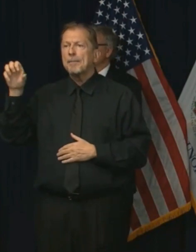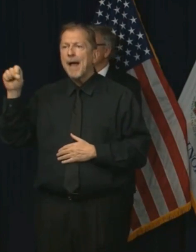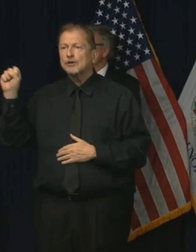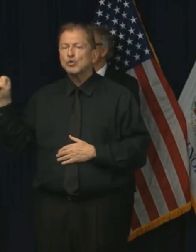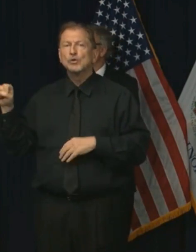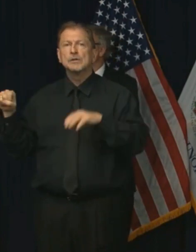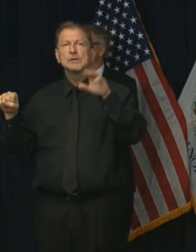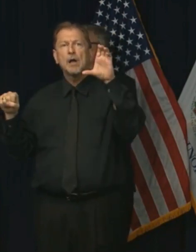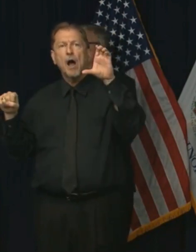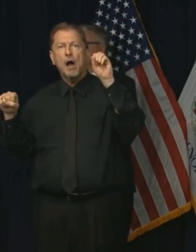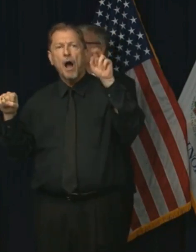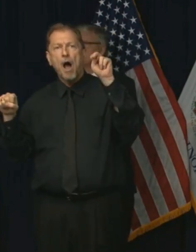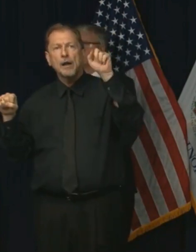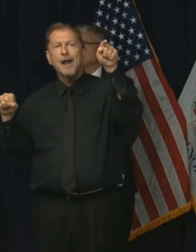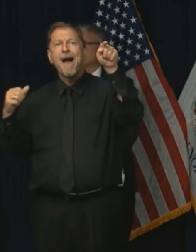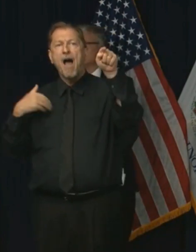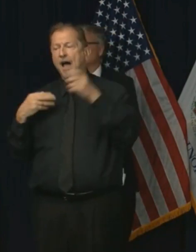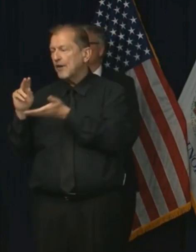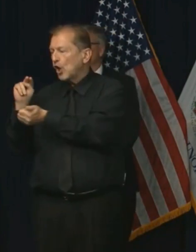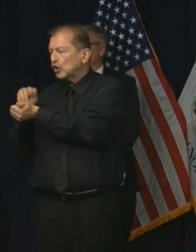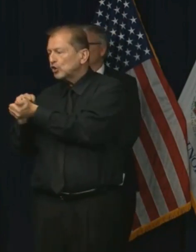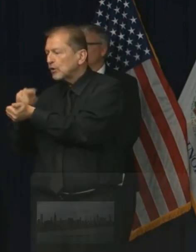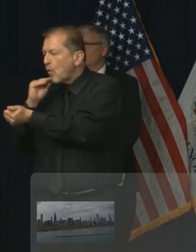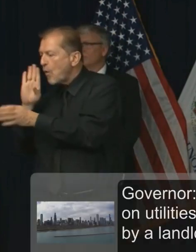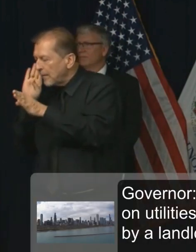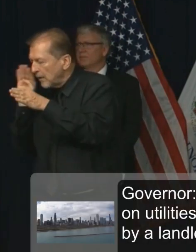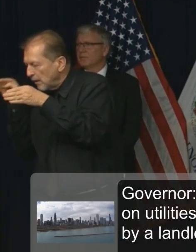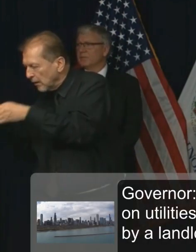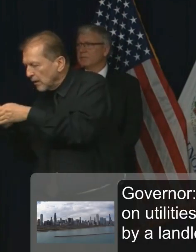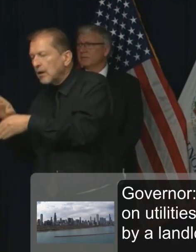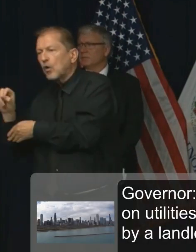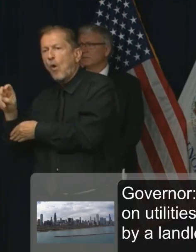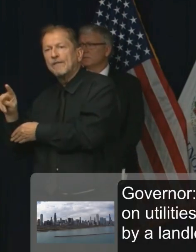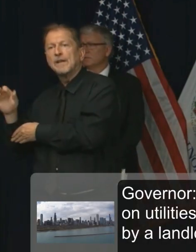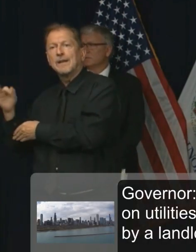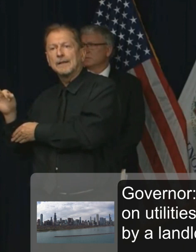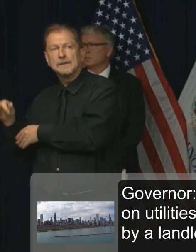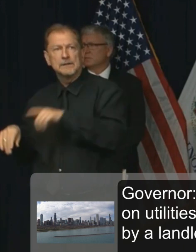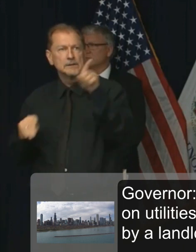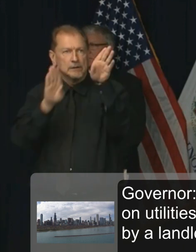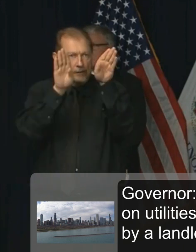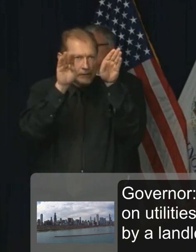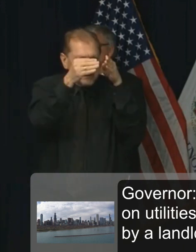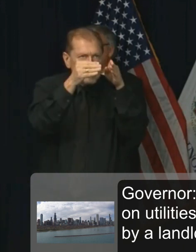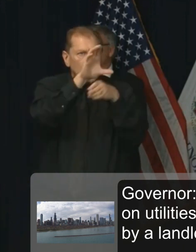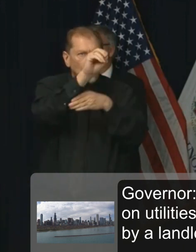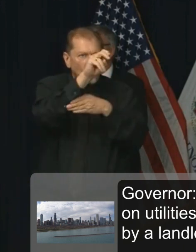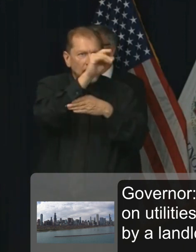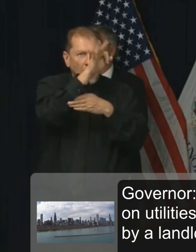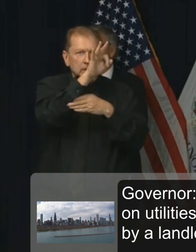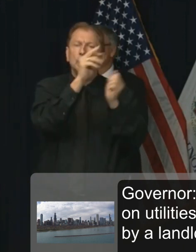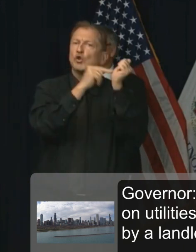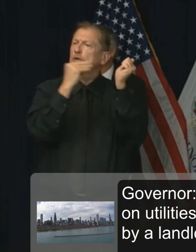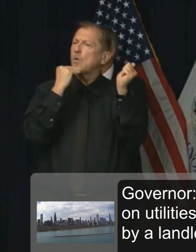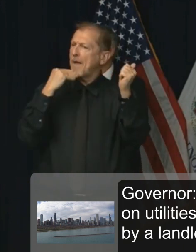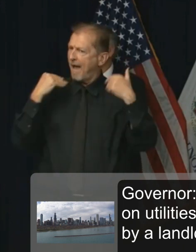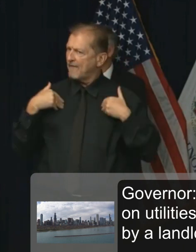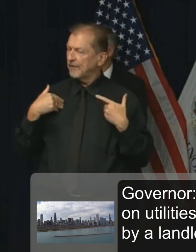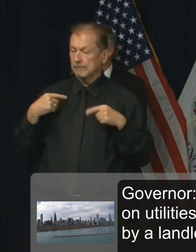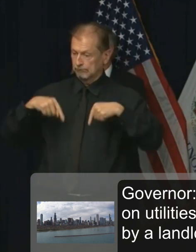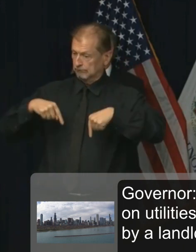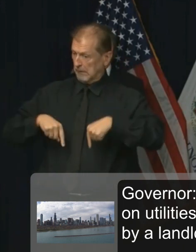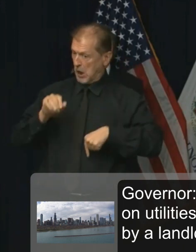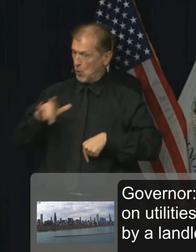are doing this and that Illinois nursing homes are concerned about mixing COVID residents with non-COVID residents. So, the challenge,